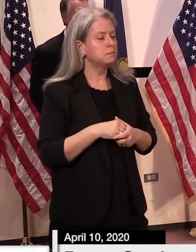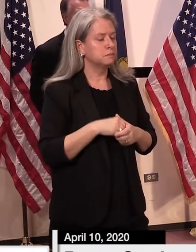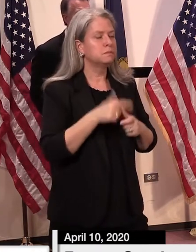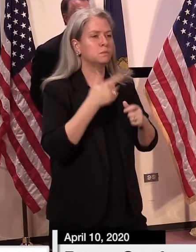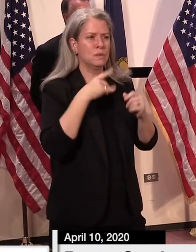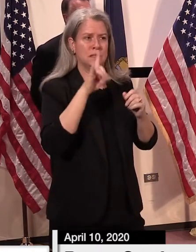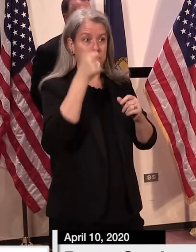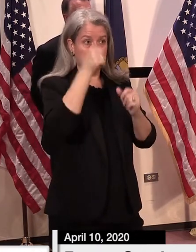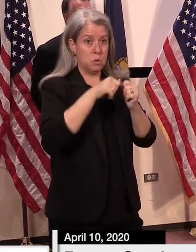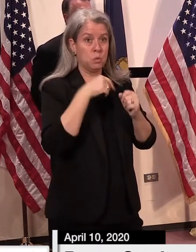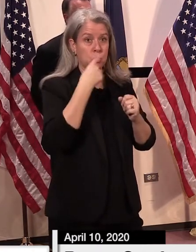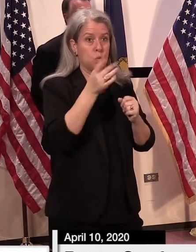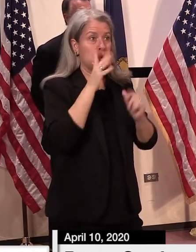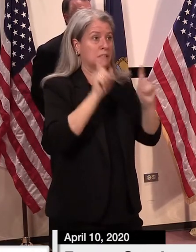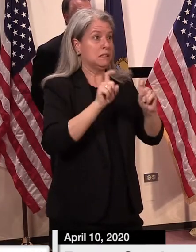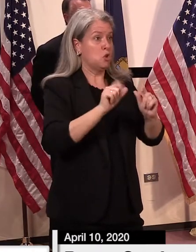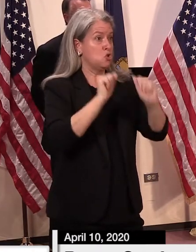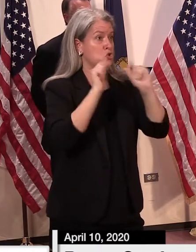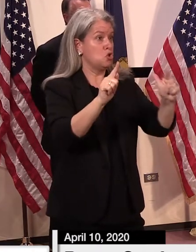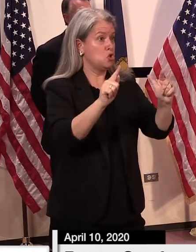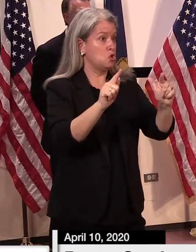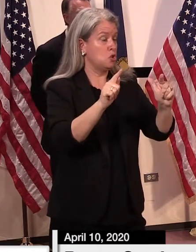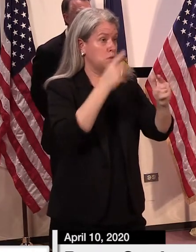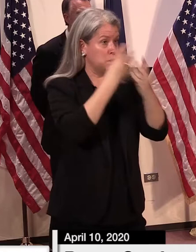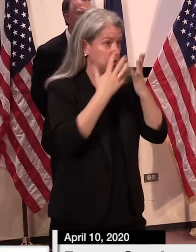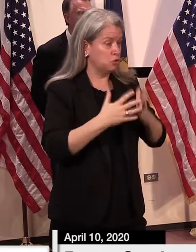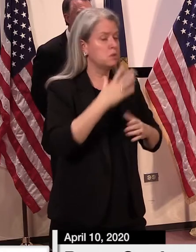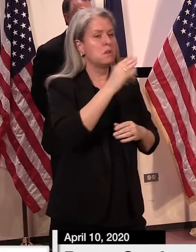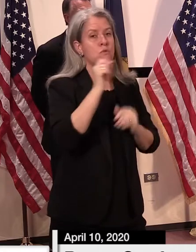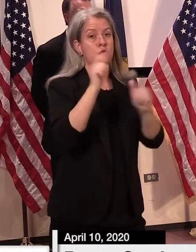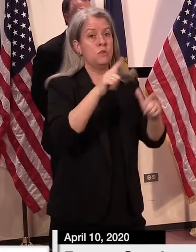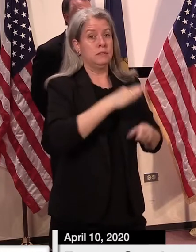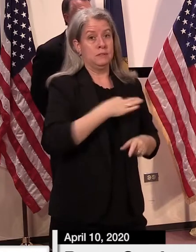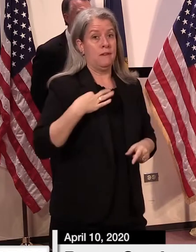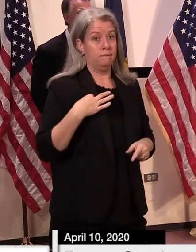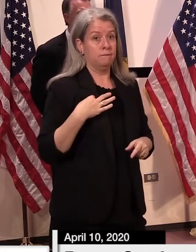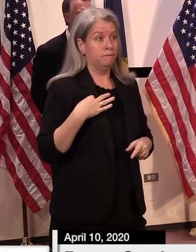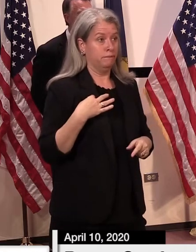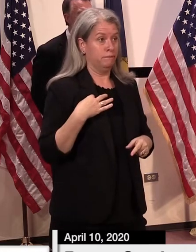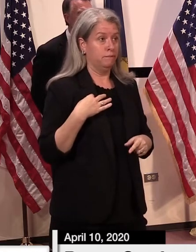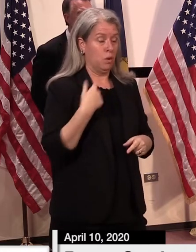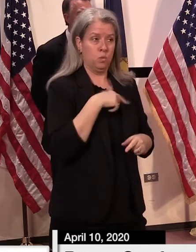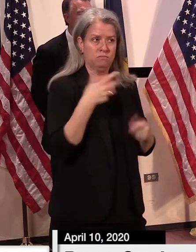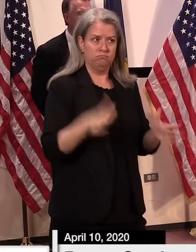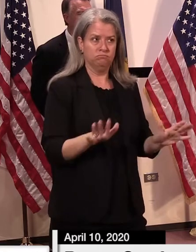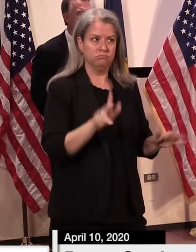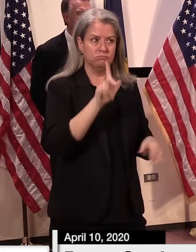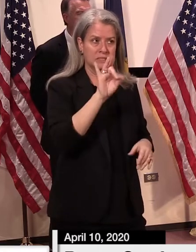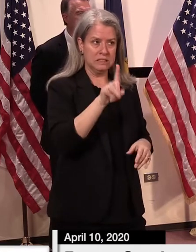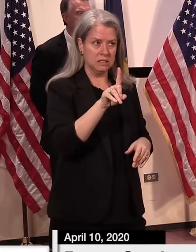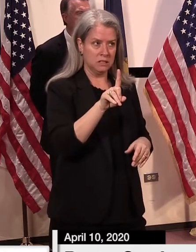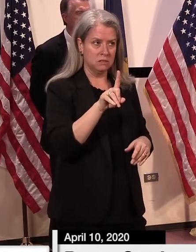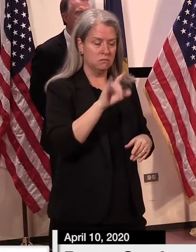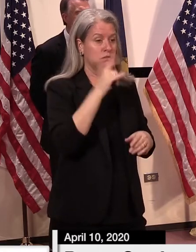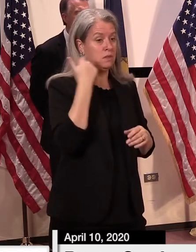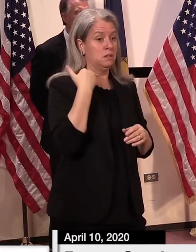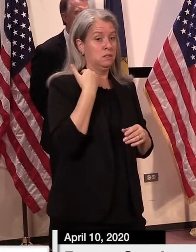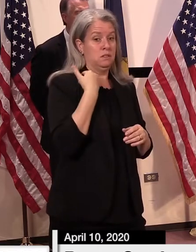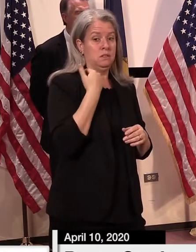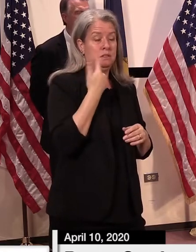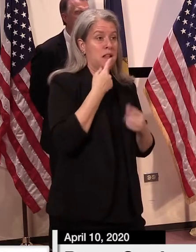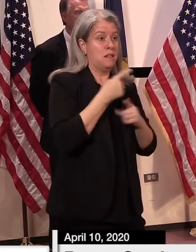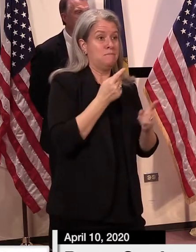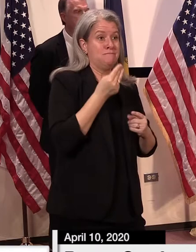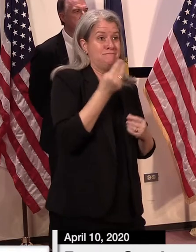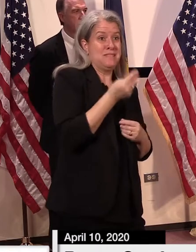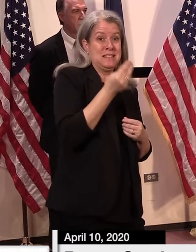testing of all inmates and staff at Northwestern State Correctional Facility following the announcement